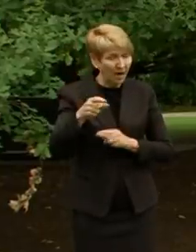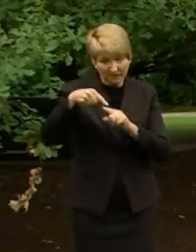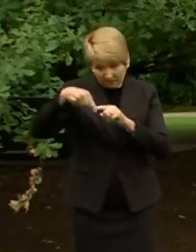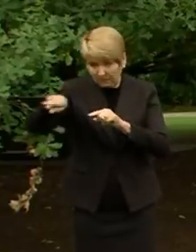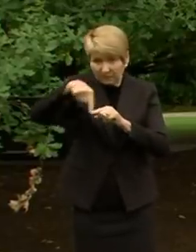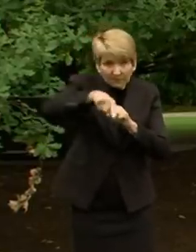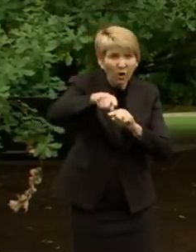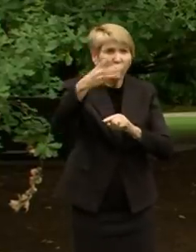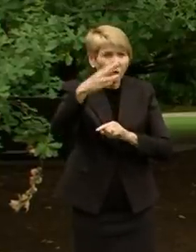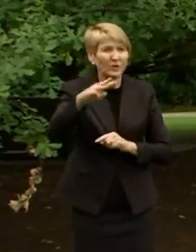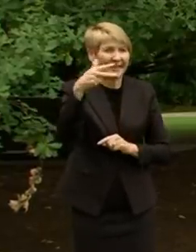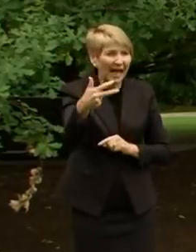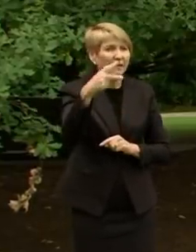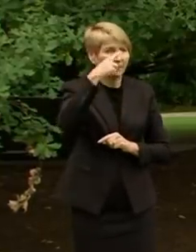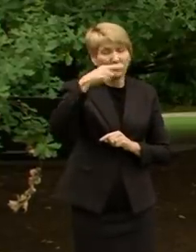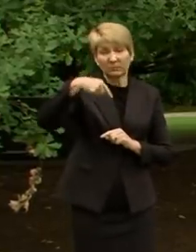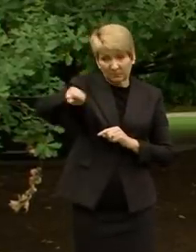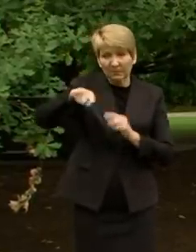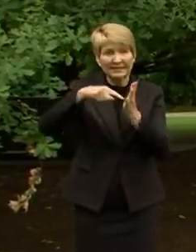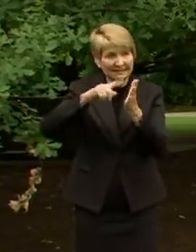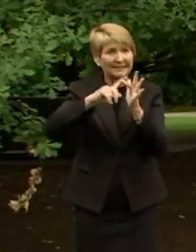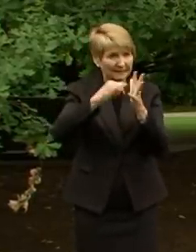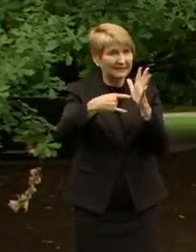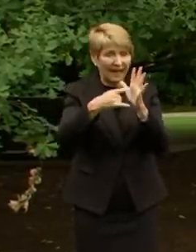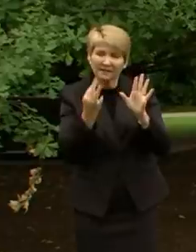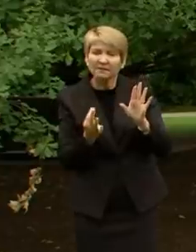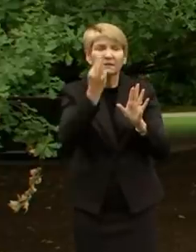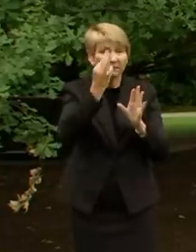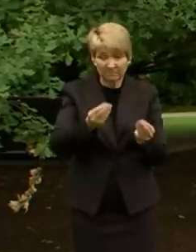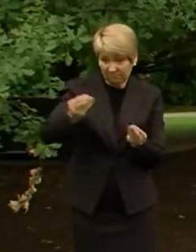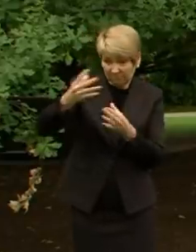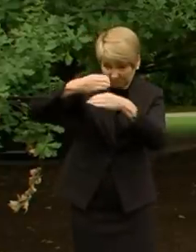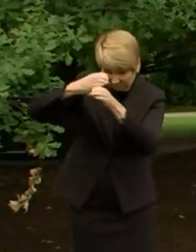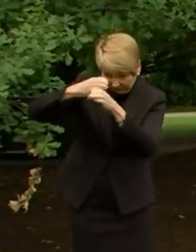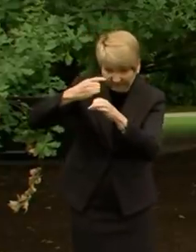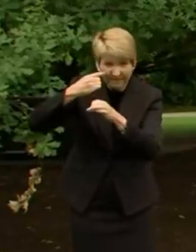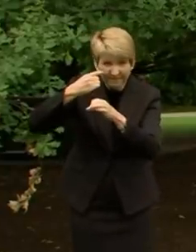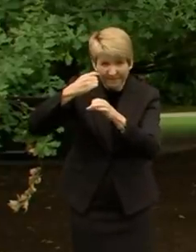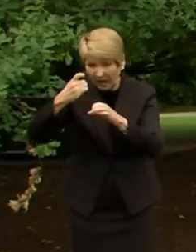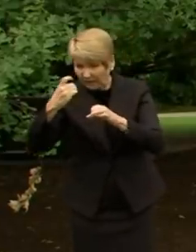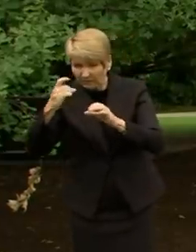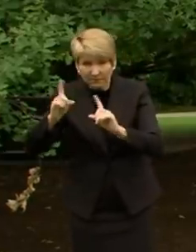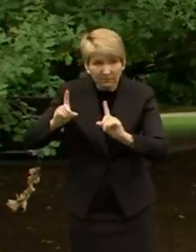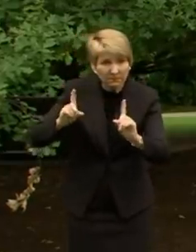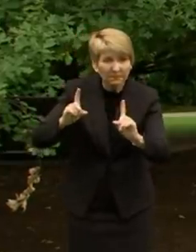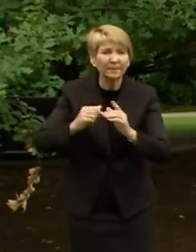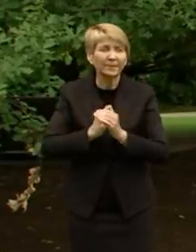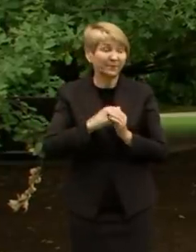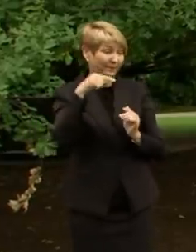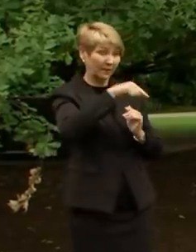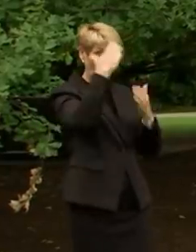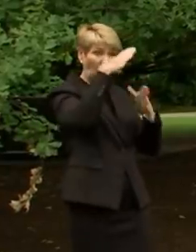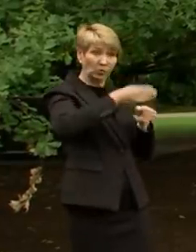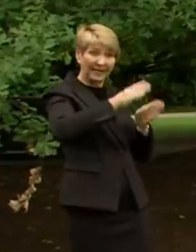tested, get them through the labs and hopefully rule those people out. In terms of the Holiday Inn more broadly, as of last night,